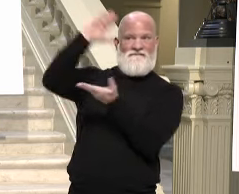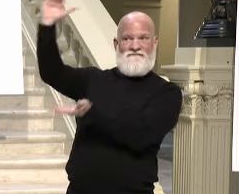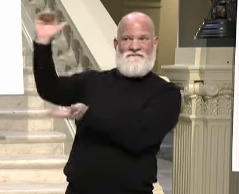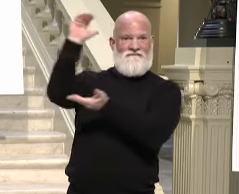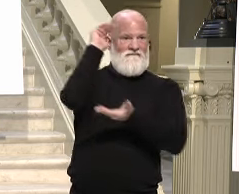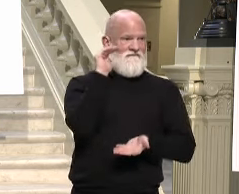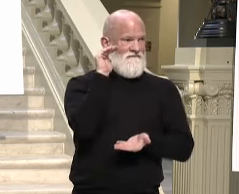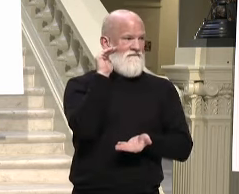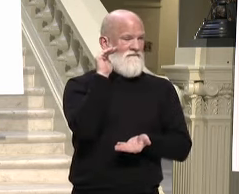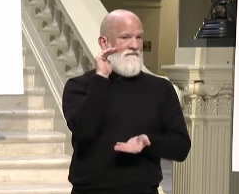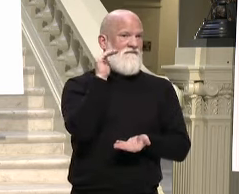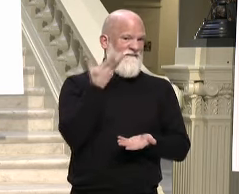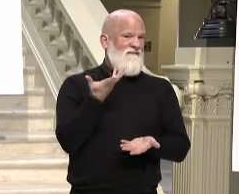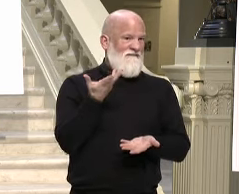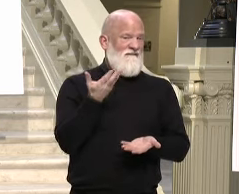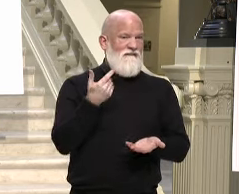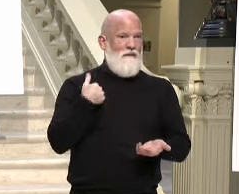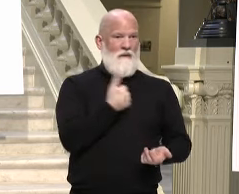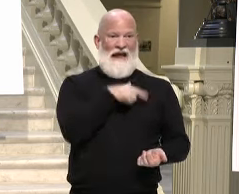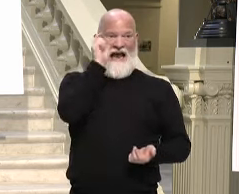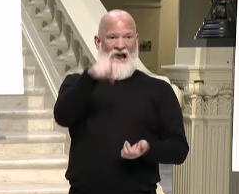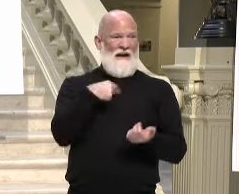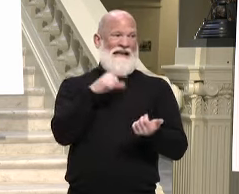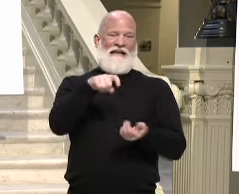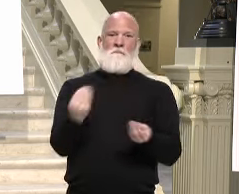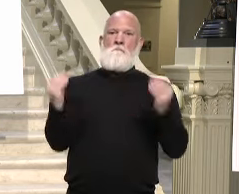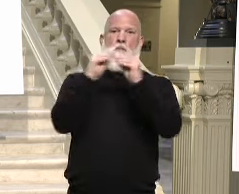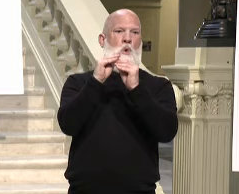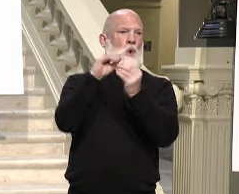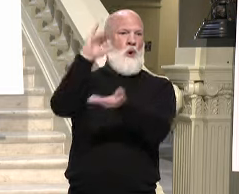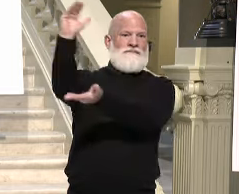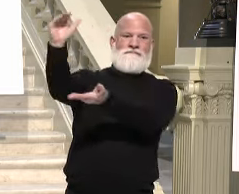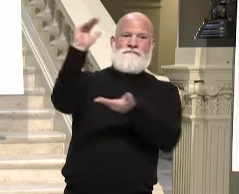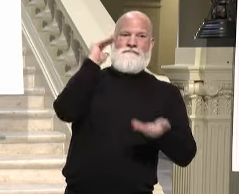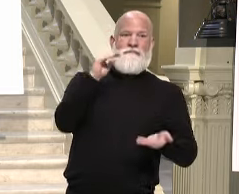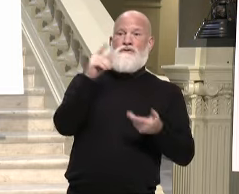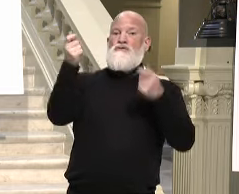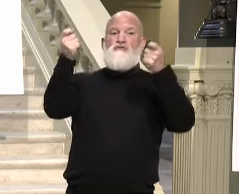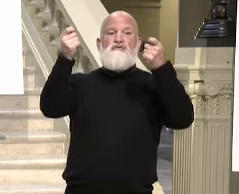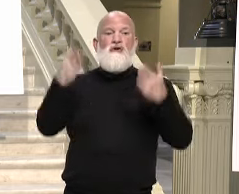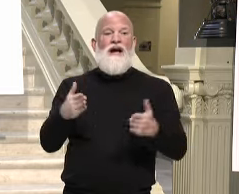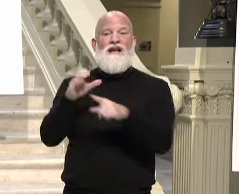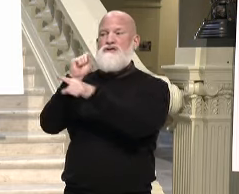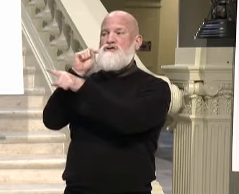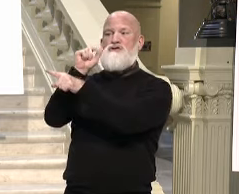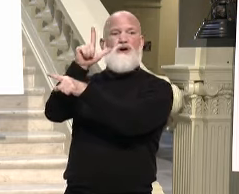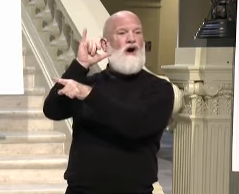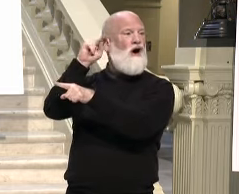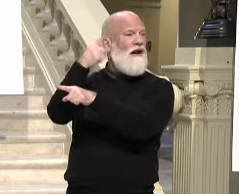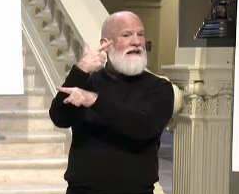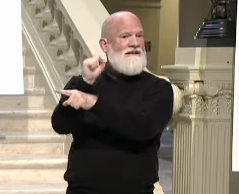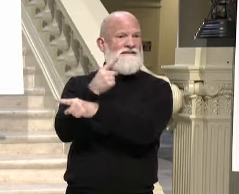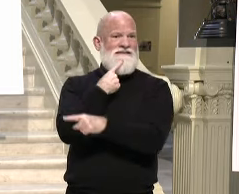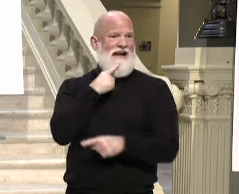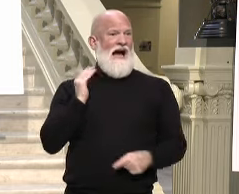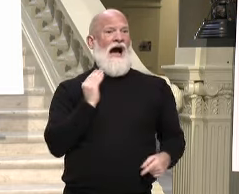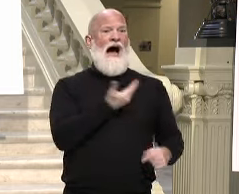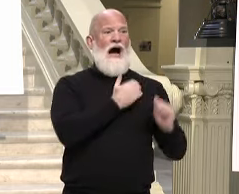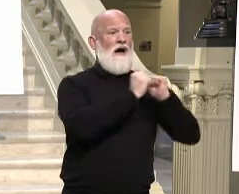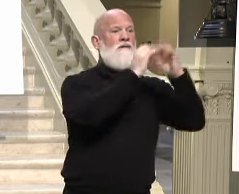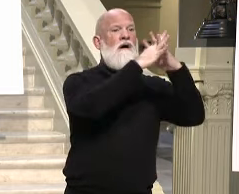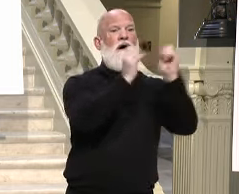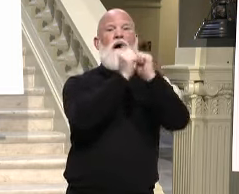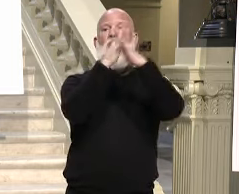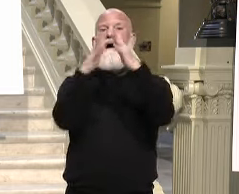supply. mean, Director Stalins can speak to our ability at our mass vaccination sites. But if you look at the state